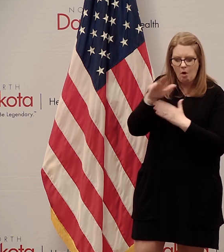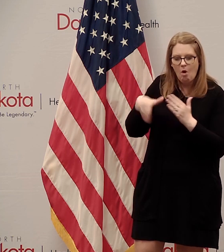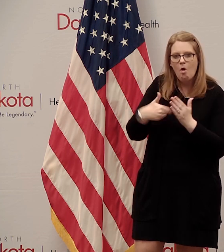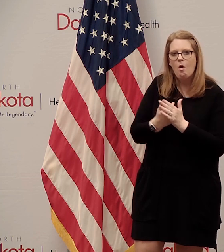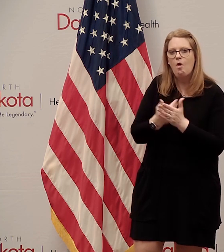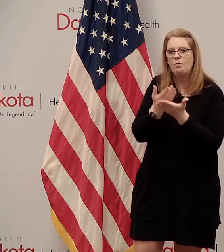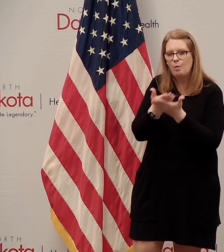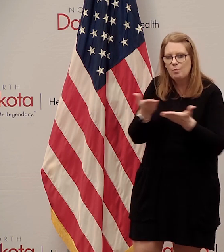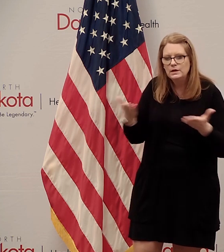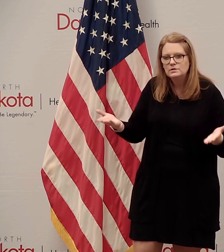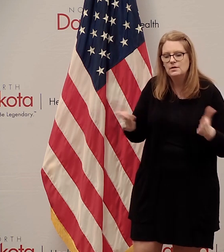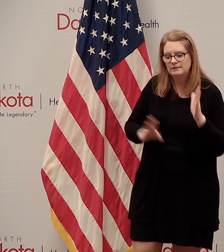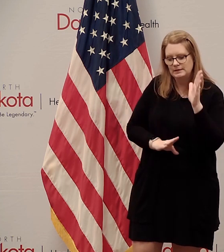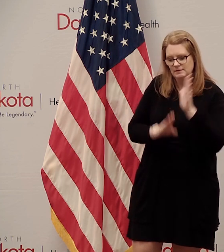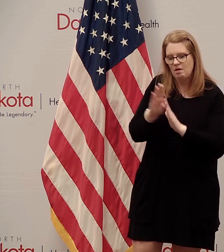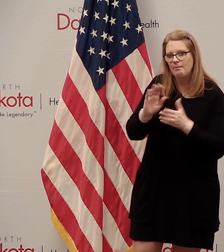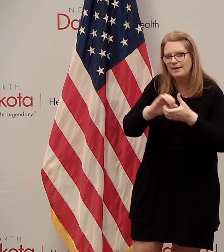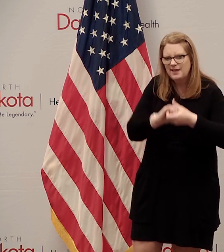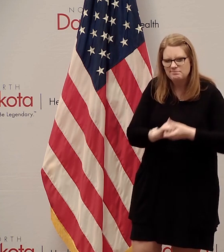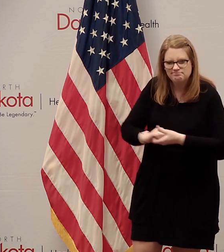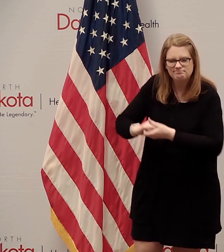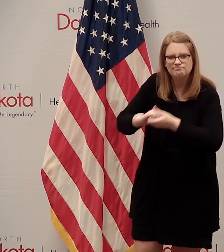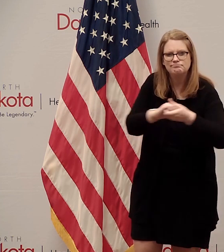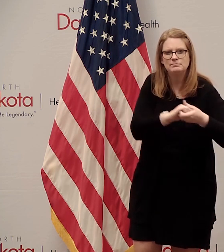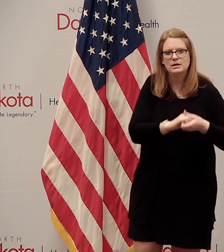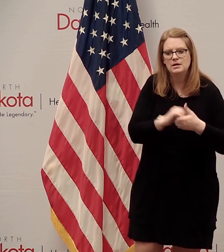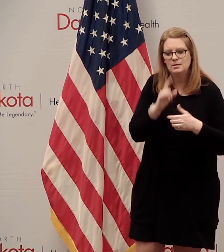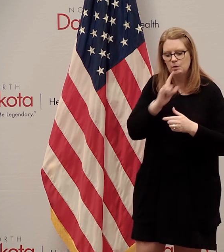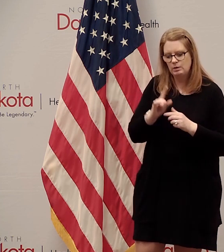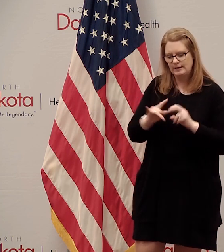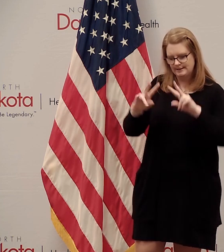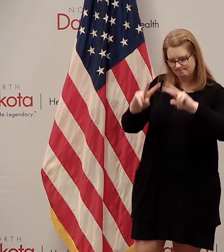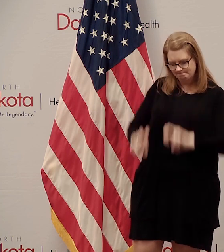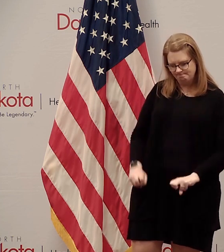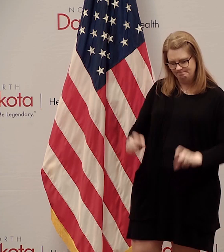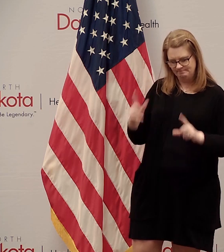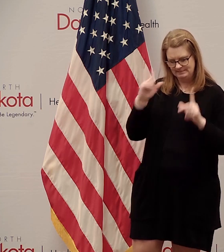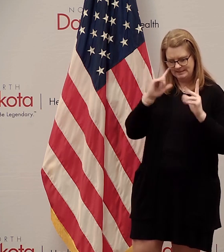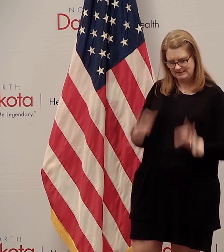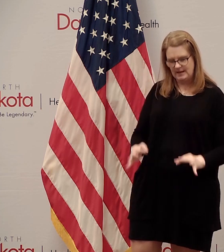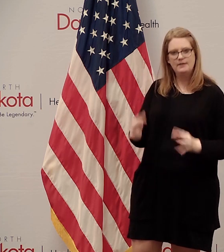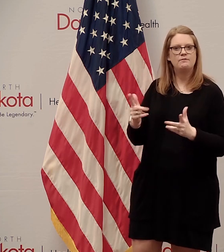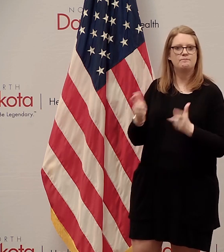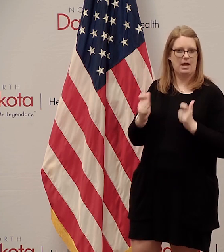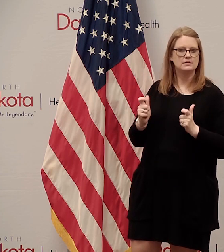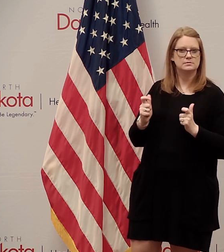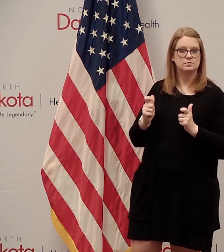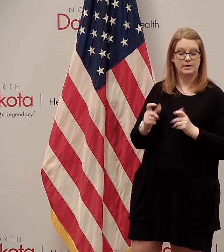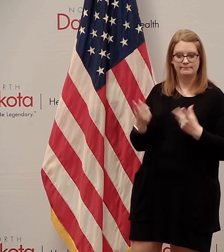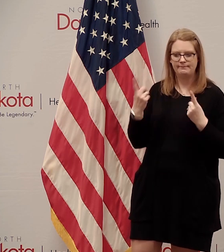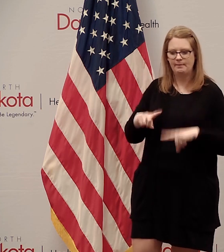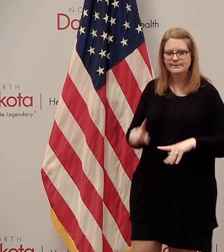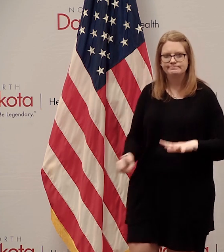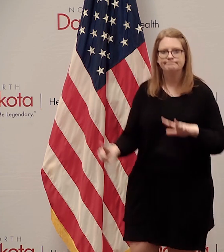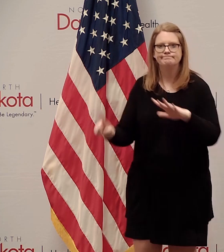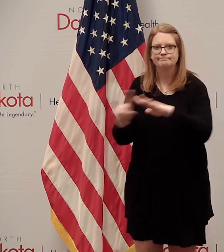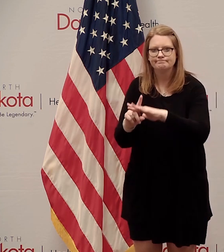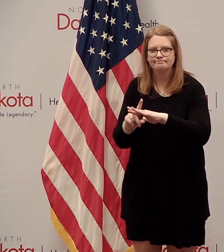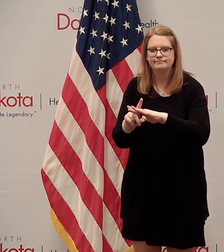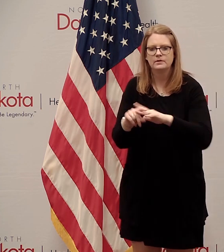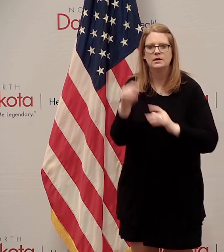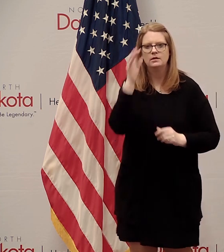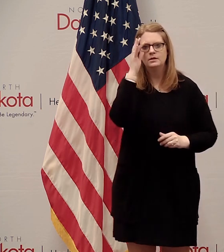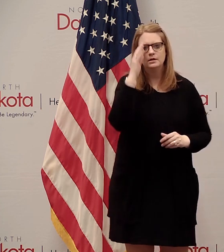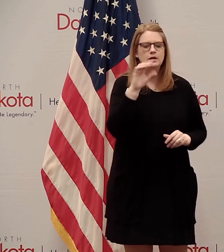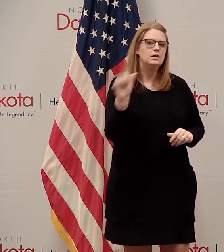developing the partnership but making a decision very quickly when when these cases come up the other thing that the